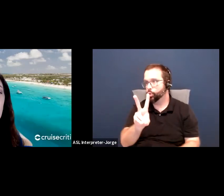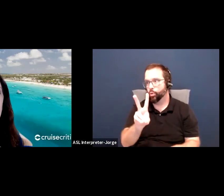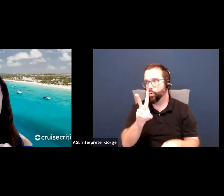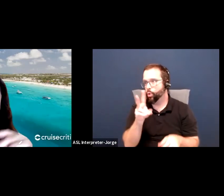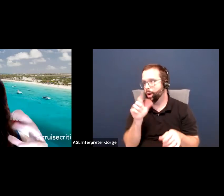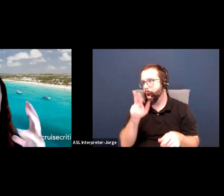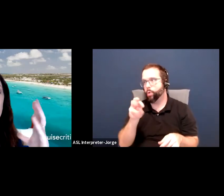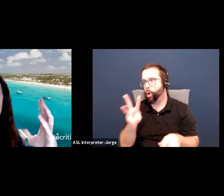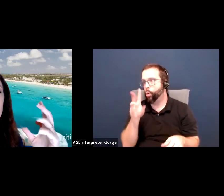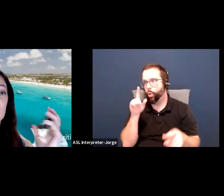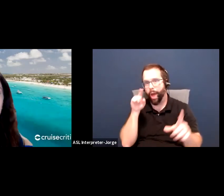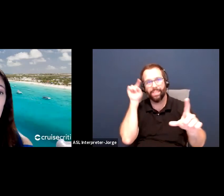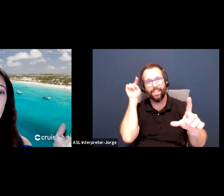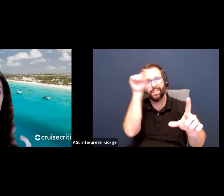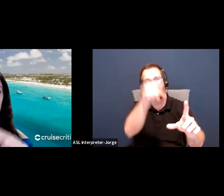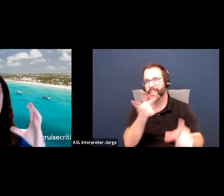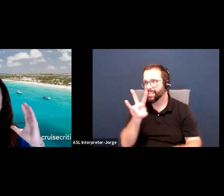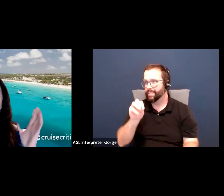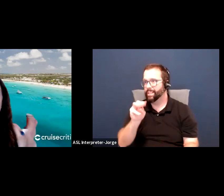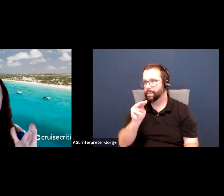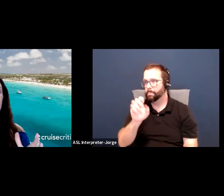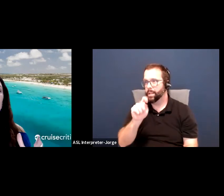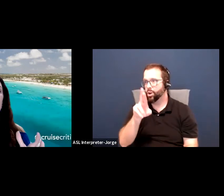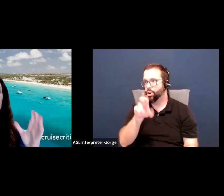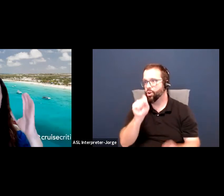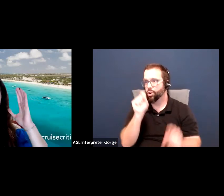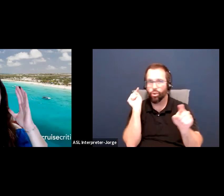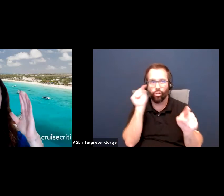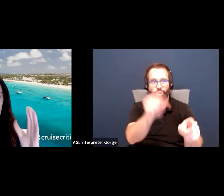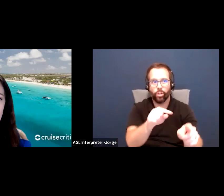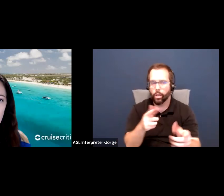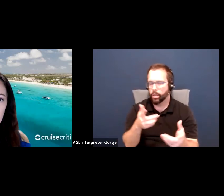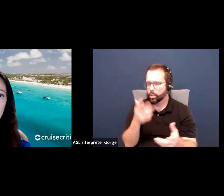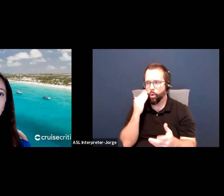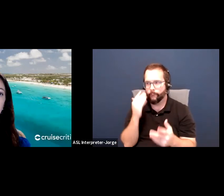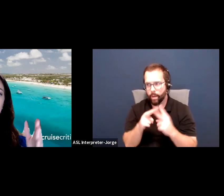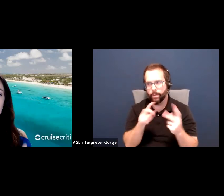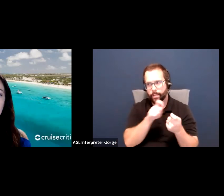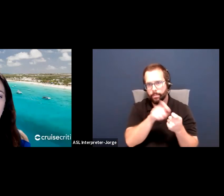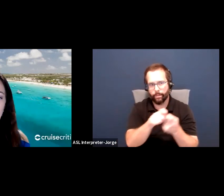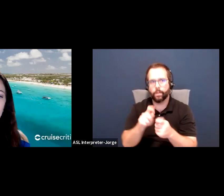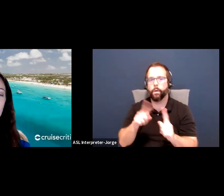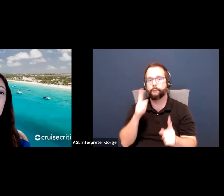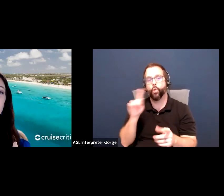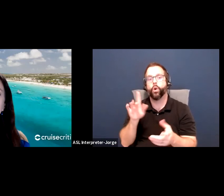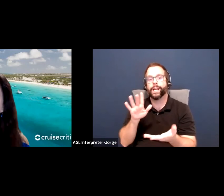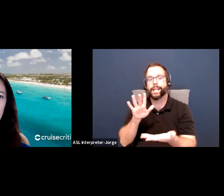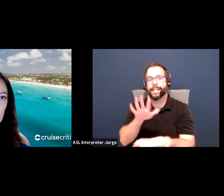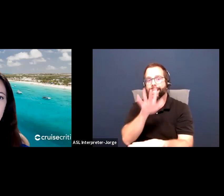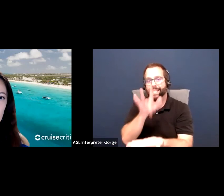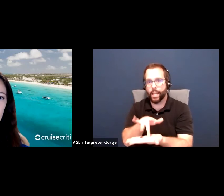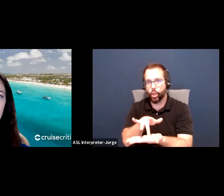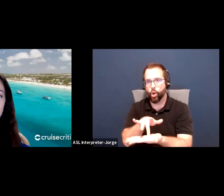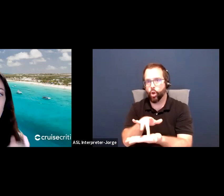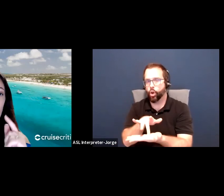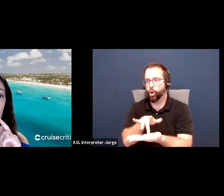And they have 12 series of six arrows. So they have real specifics. I think for a center, you have to be just as